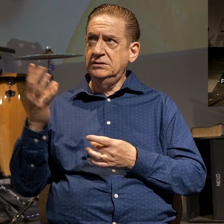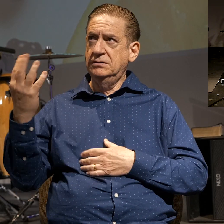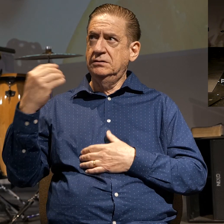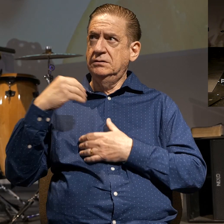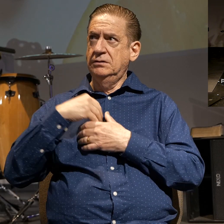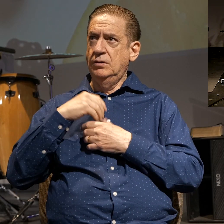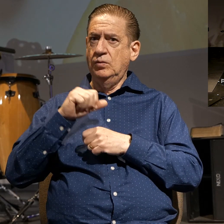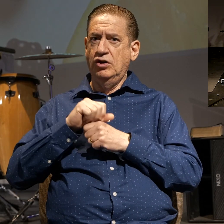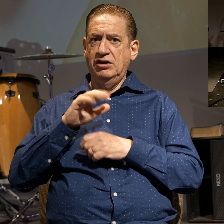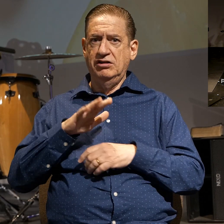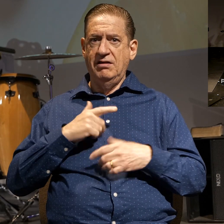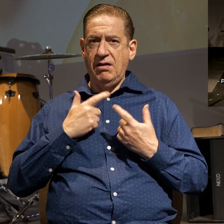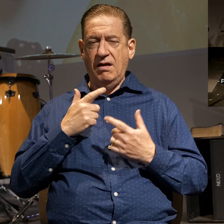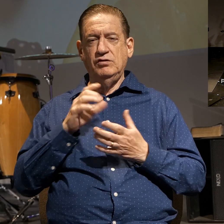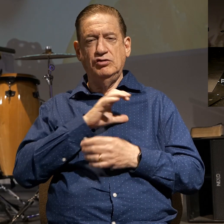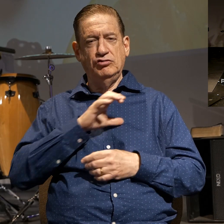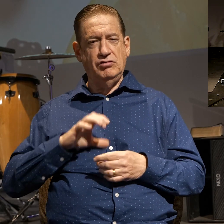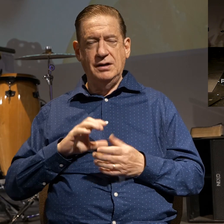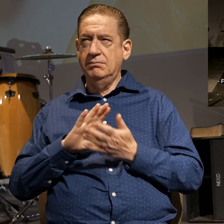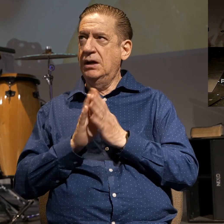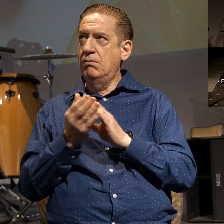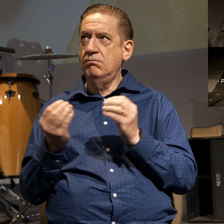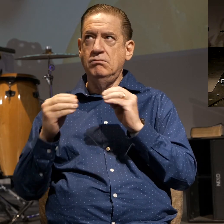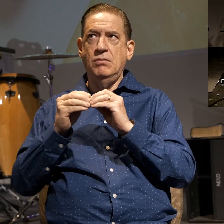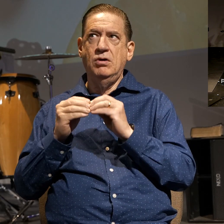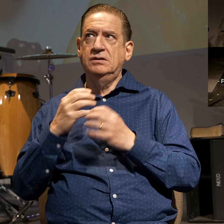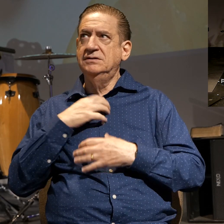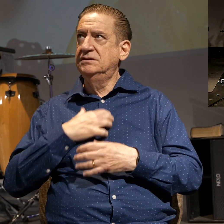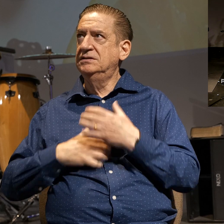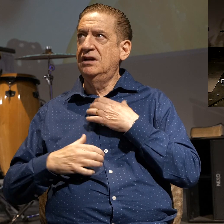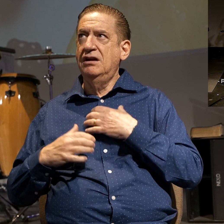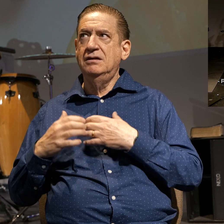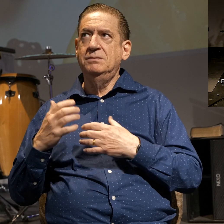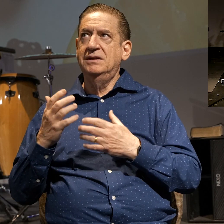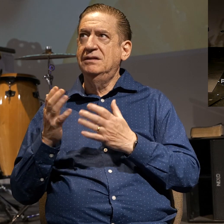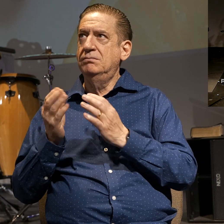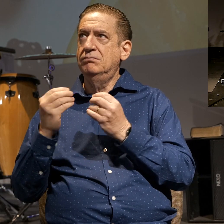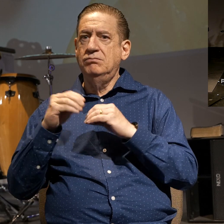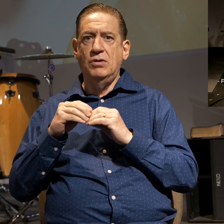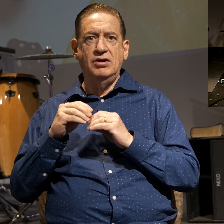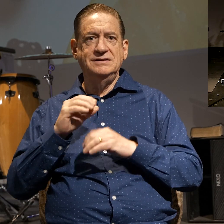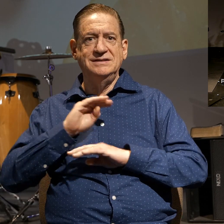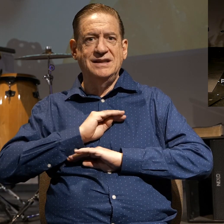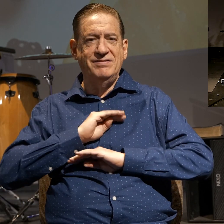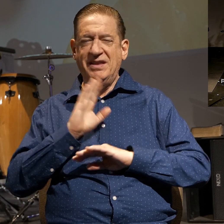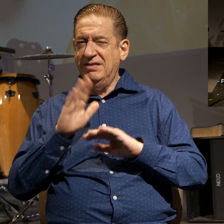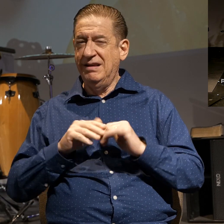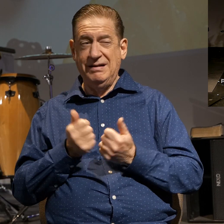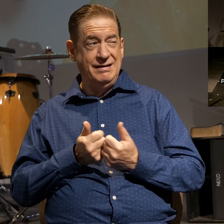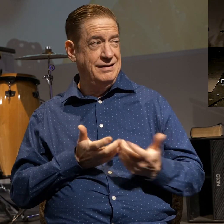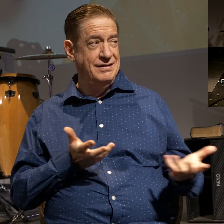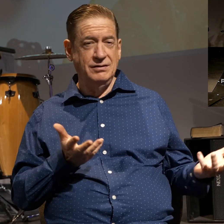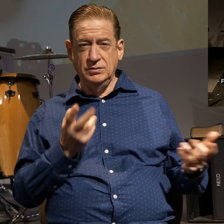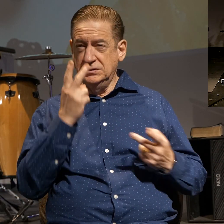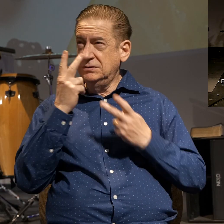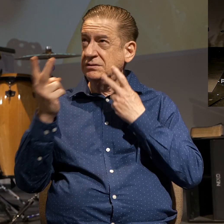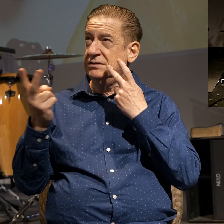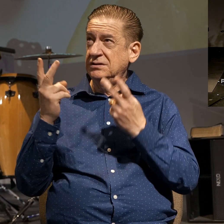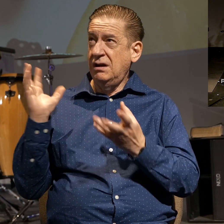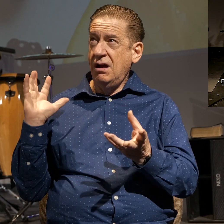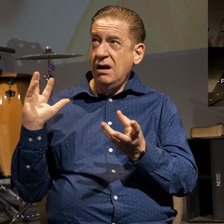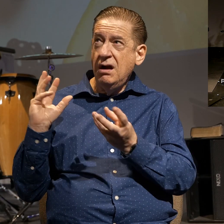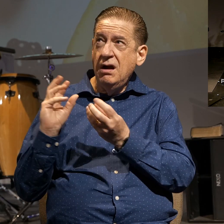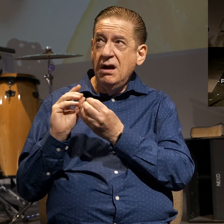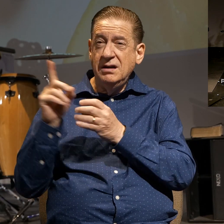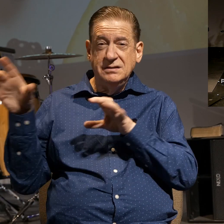listen, Christ will become more desirable and satisfying to you than anything else. You begin to see all that he is and all that he's done